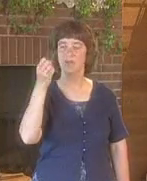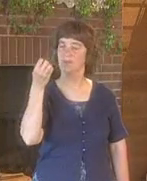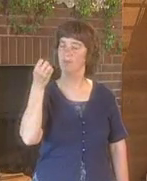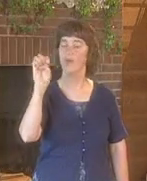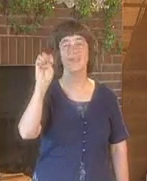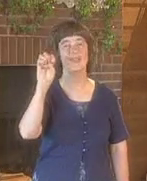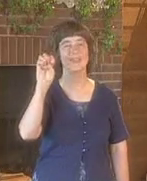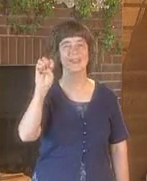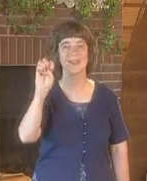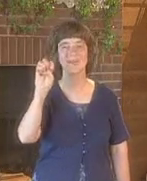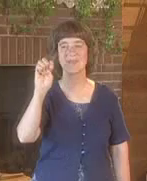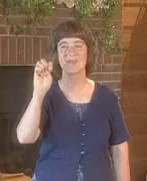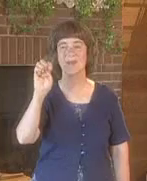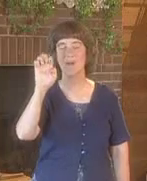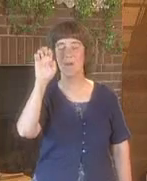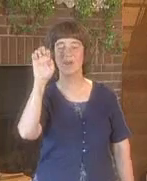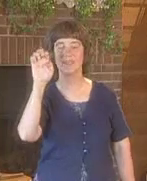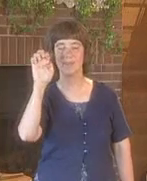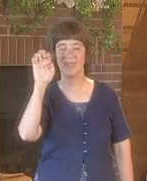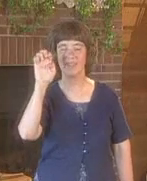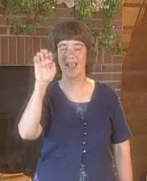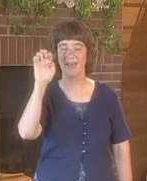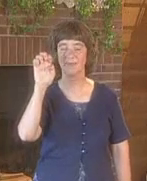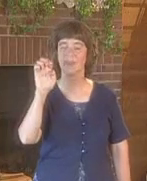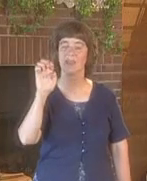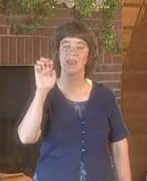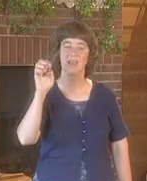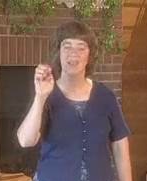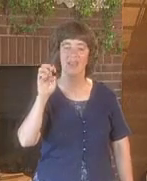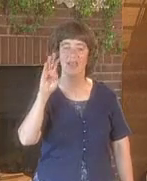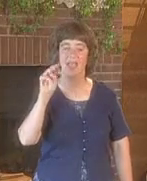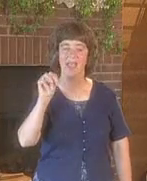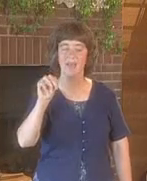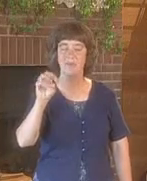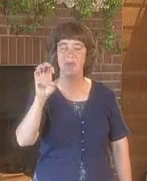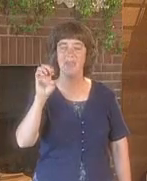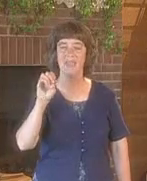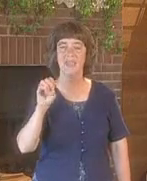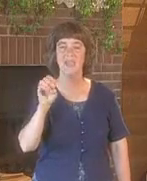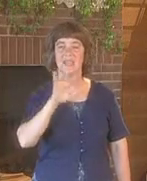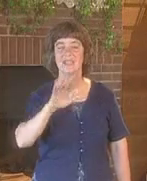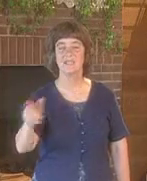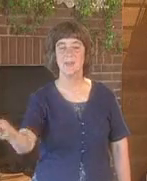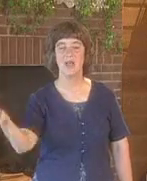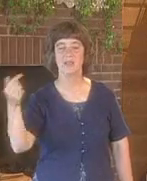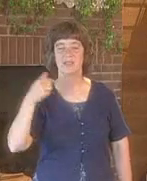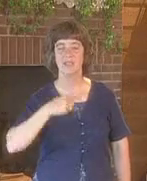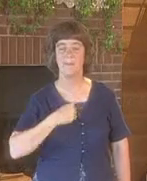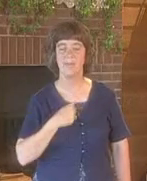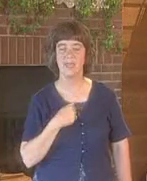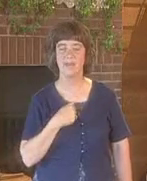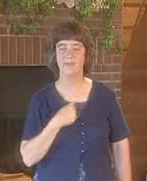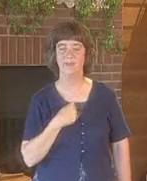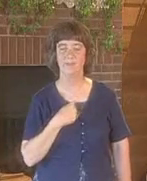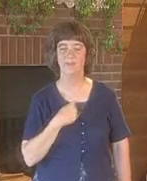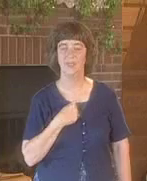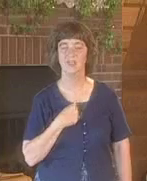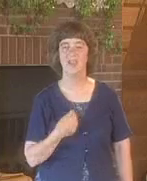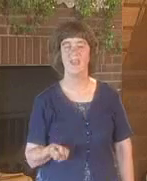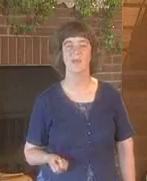your thumb or bent up like that. M-E spells me. Let's try that